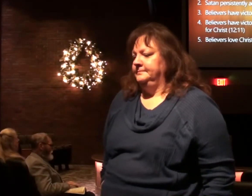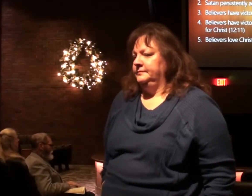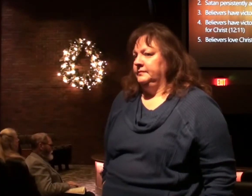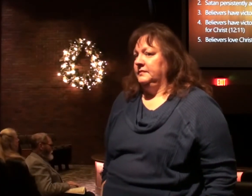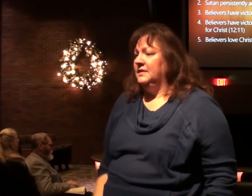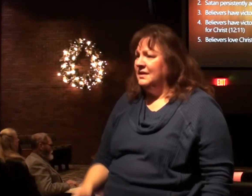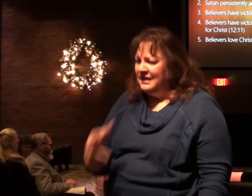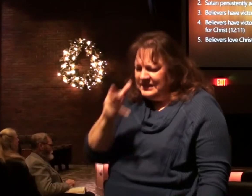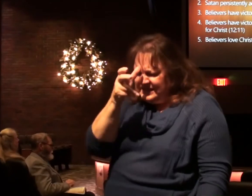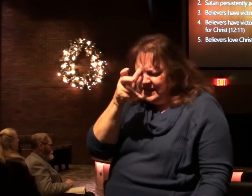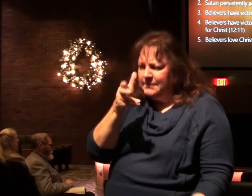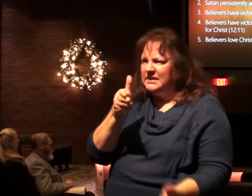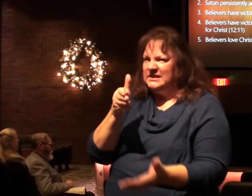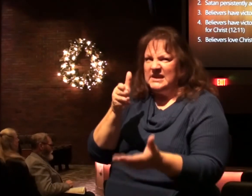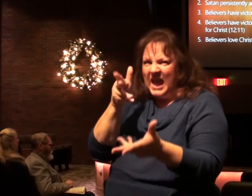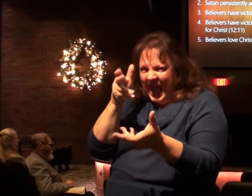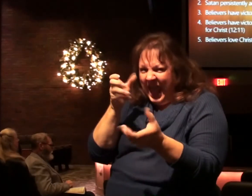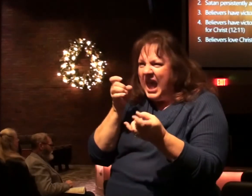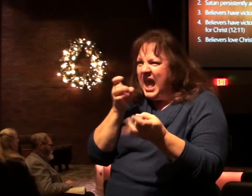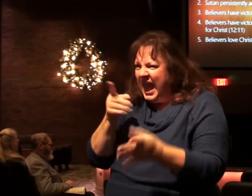The demons hate you.